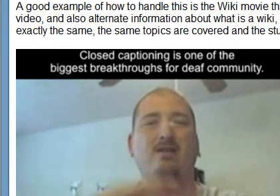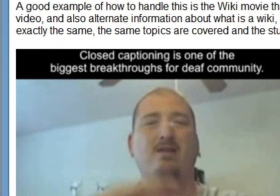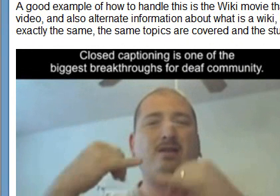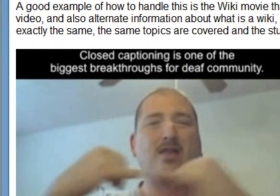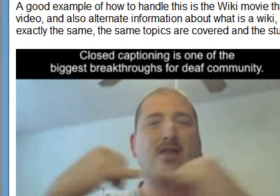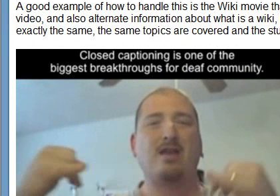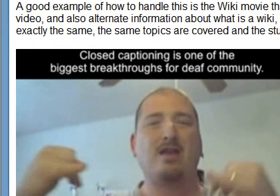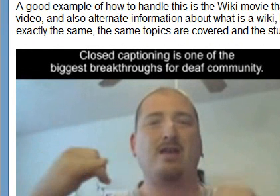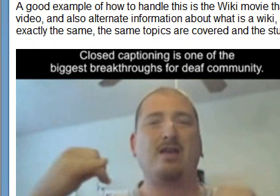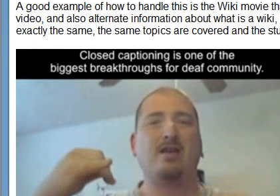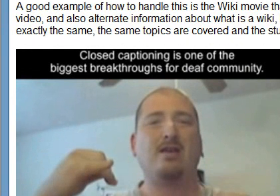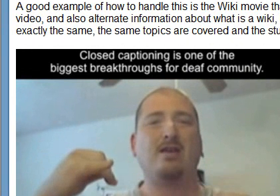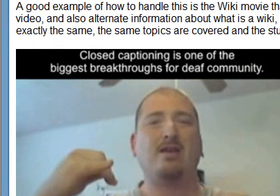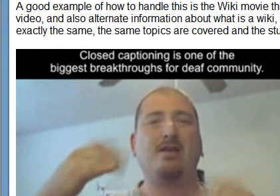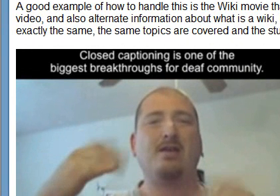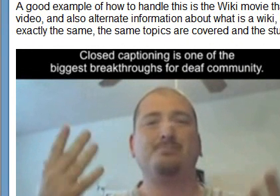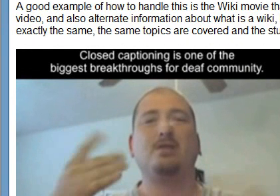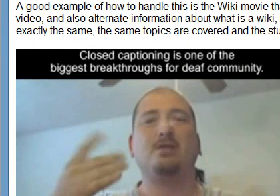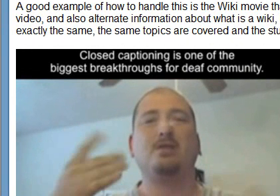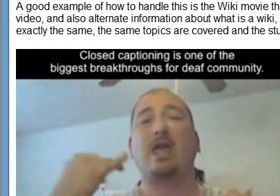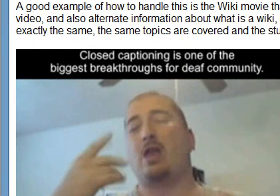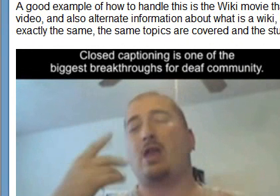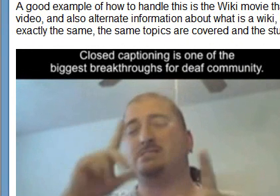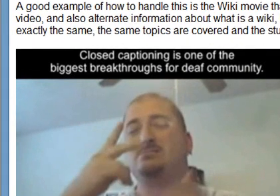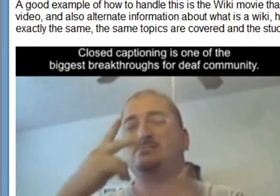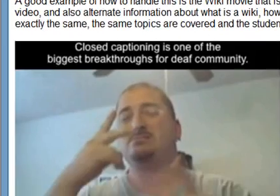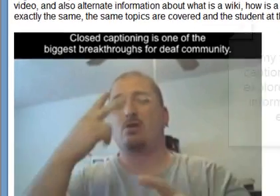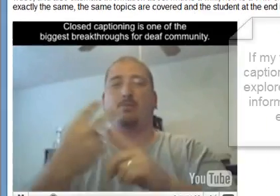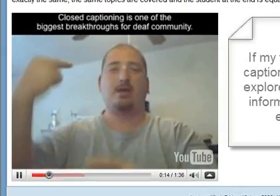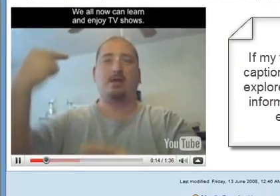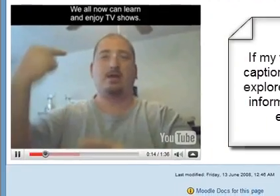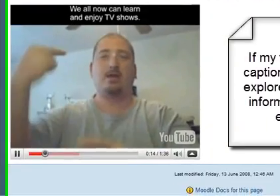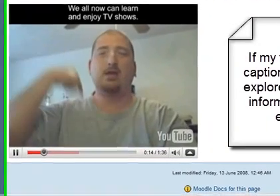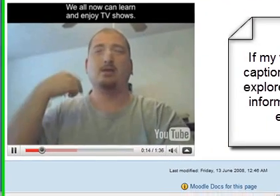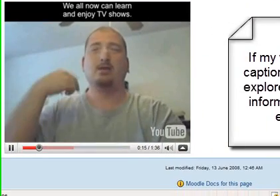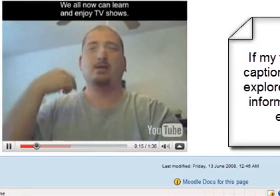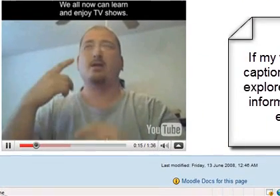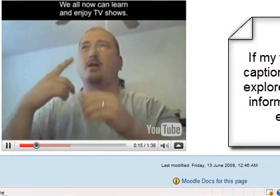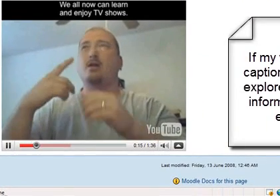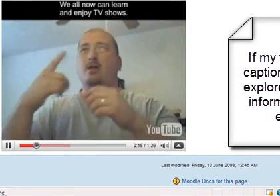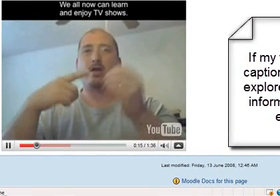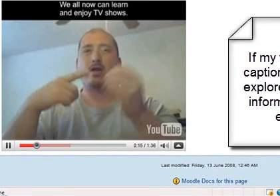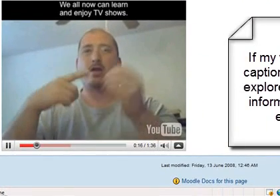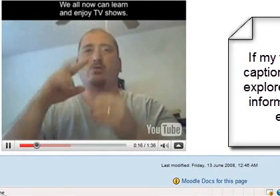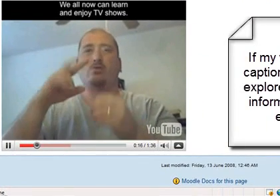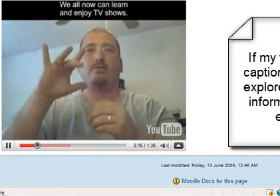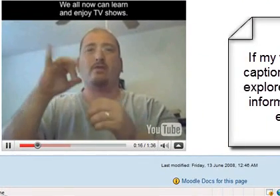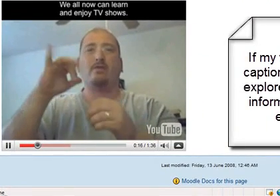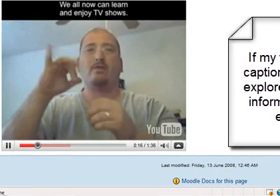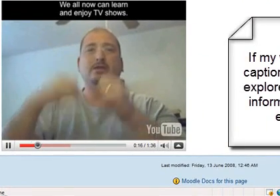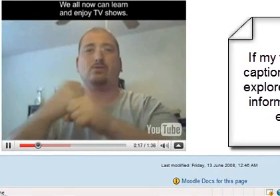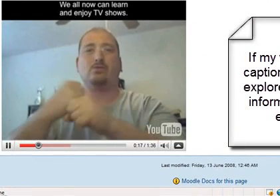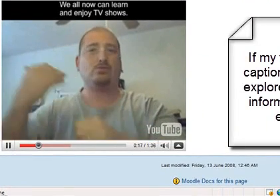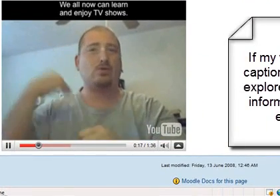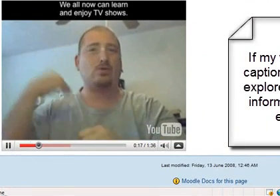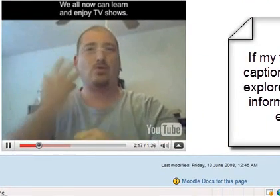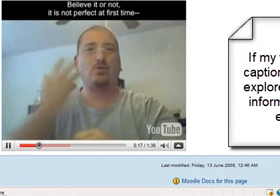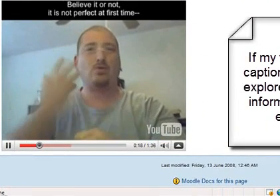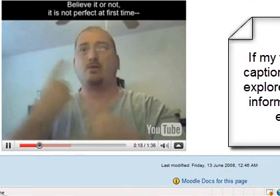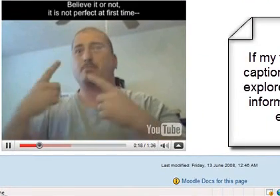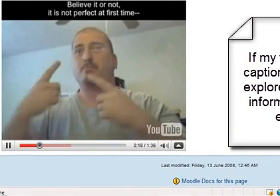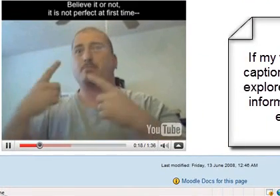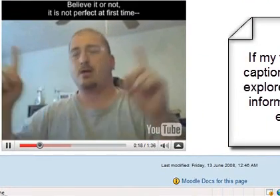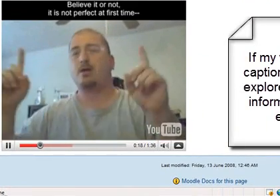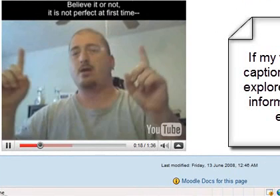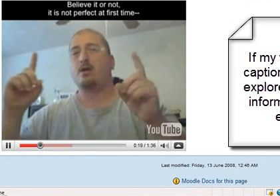would be thinking about how do I provide the same information to someone who can't see my video